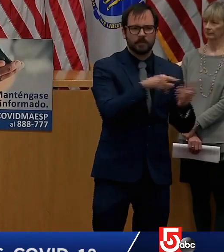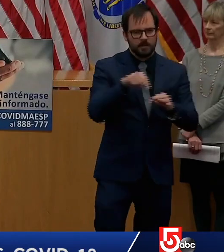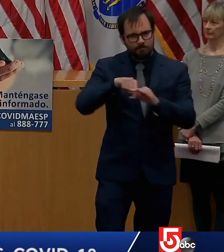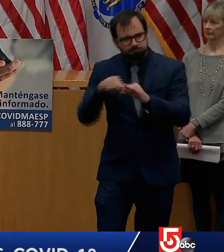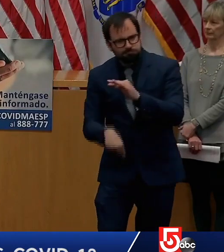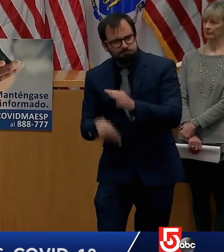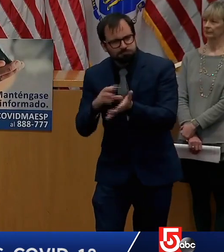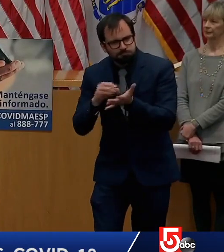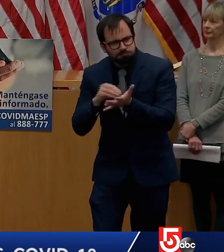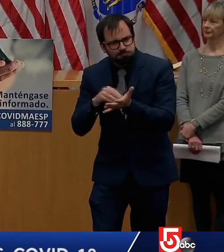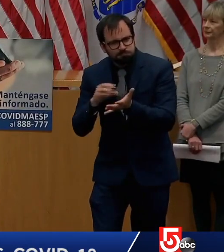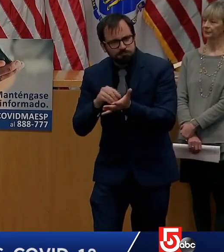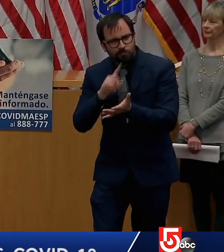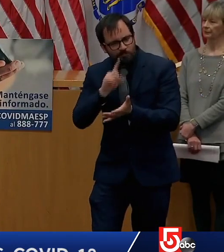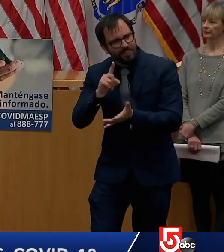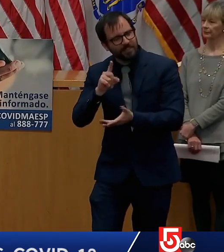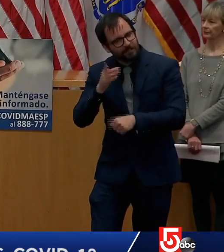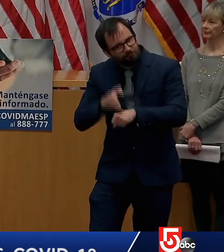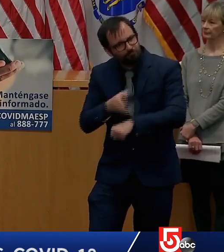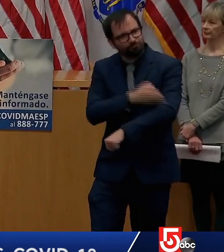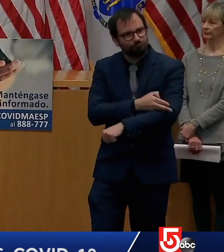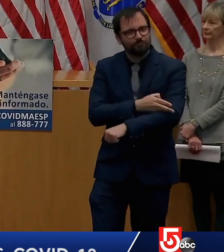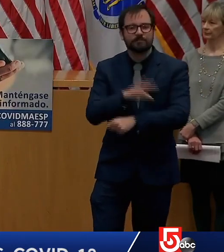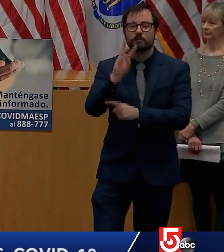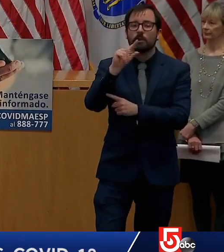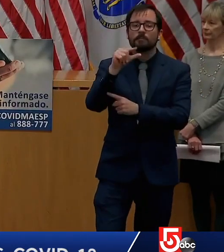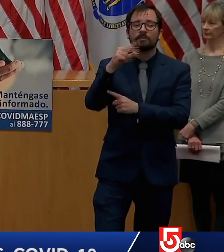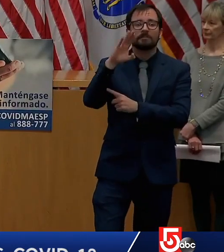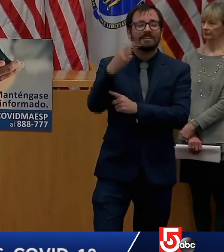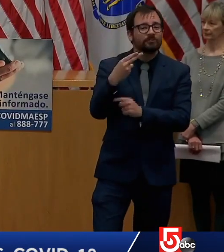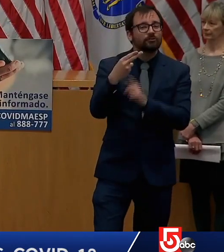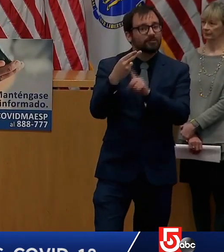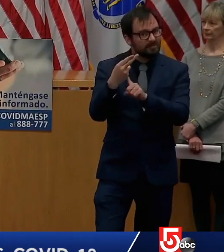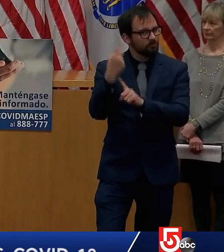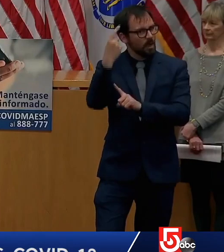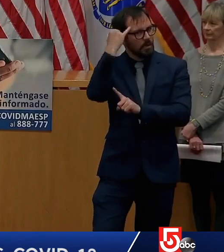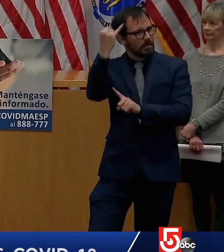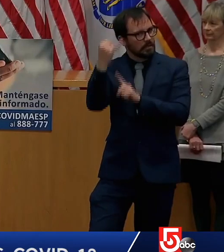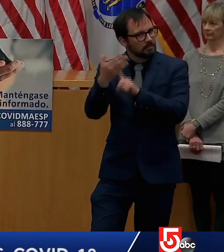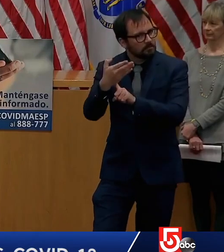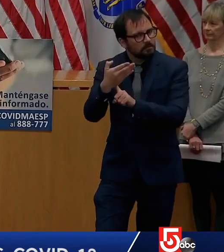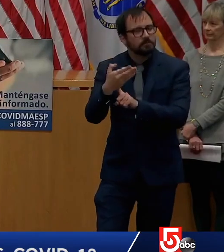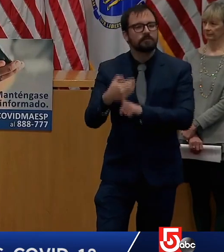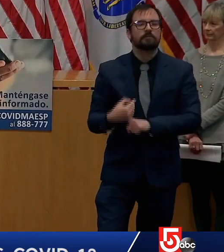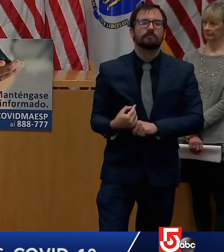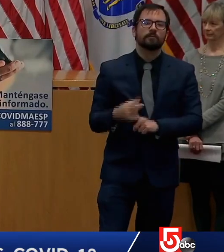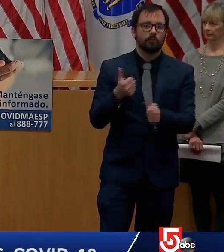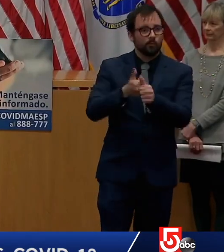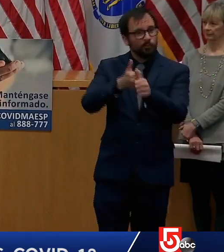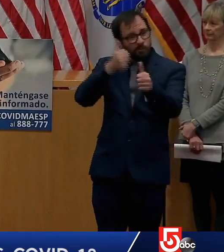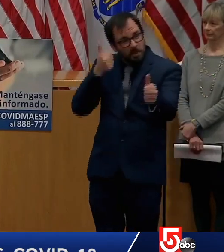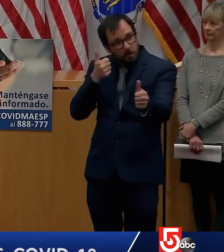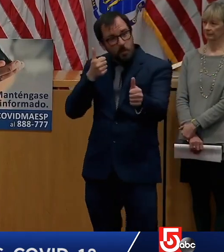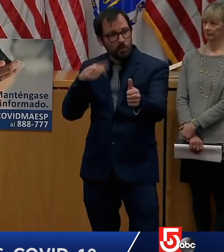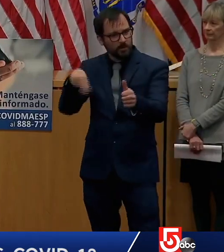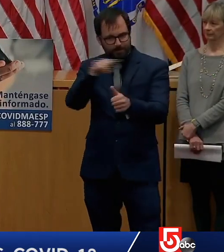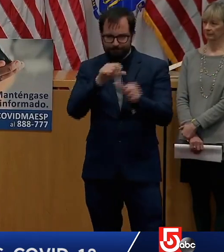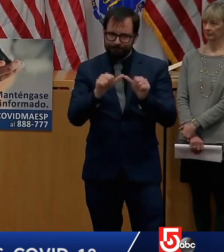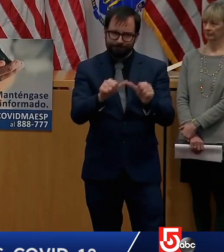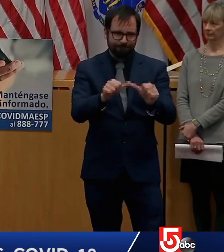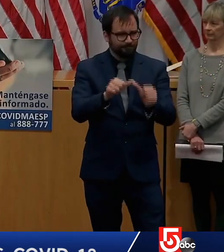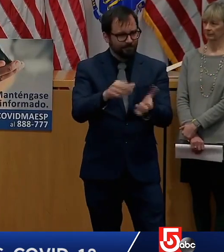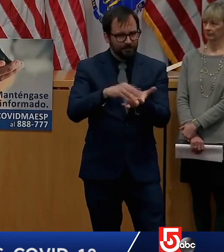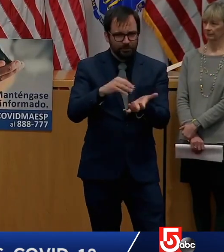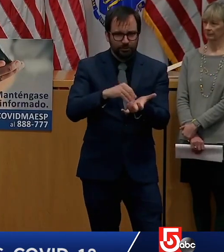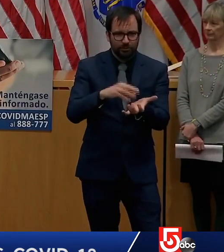and while it is remote it needs to be embraced and that's an easy thing for us to say and a hard thing for you to